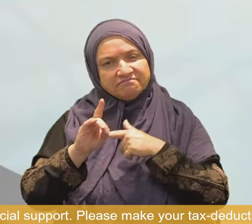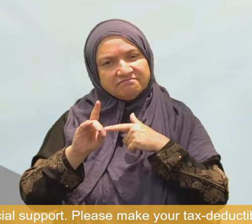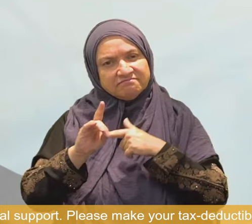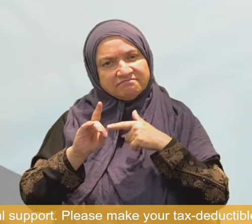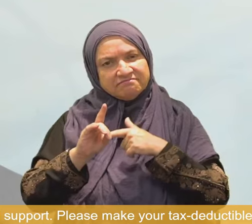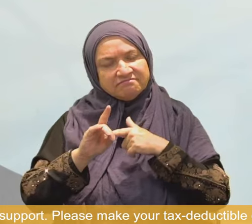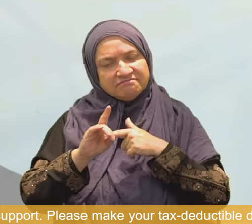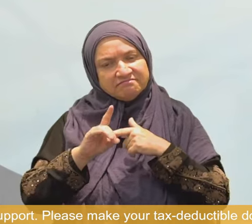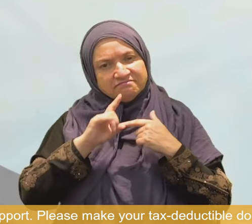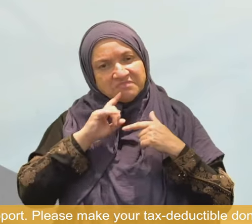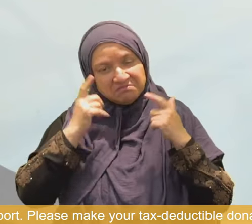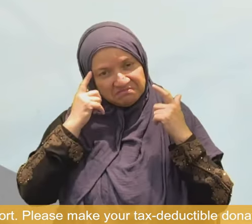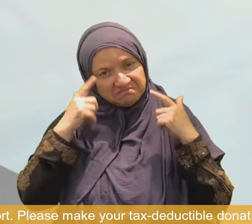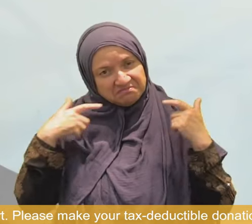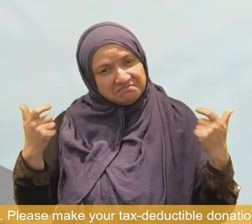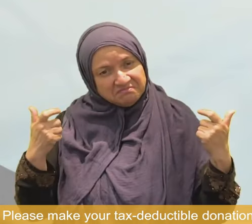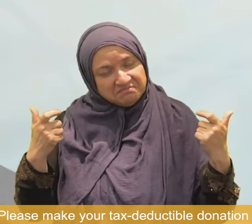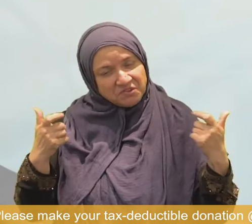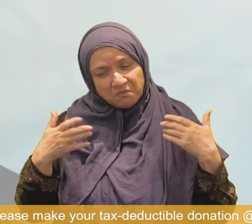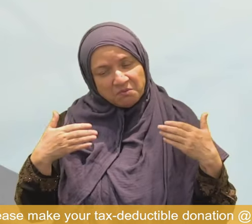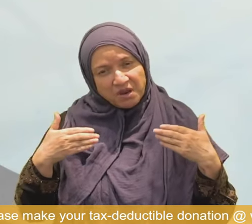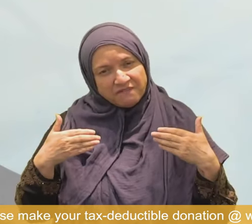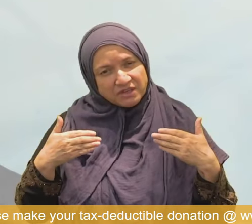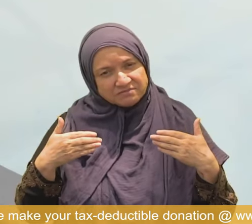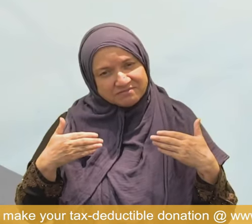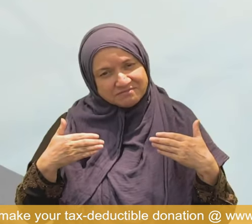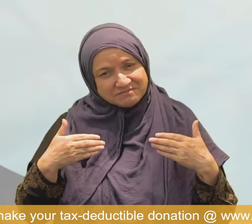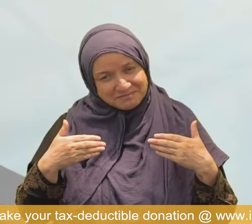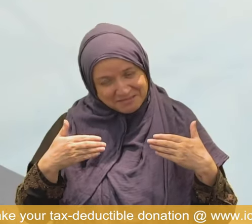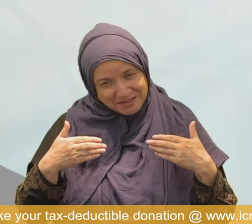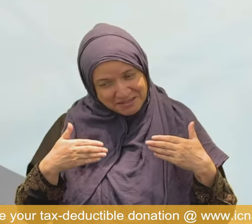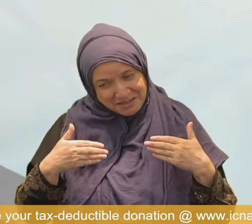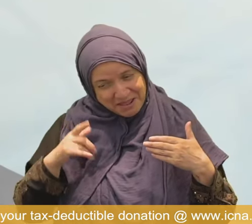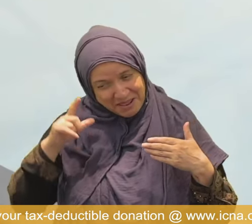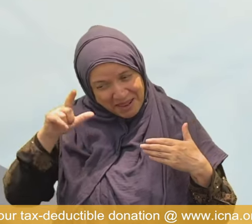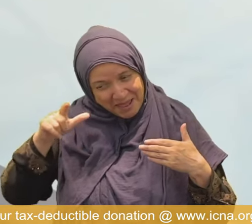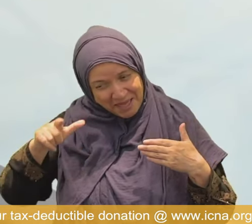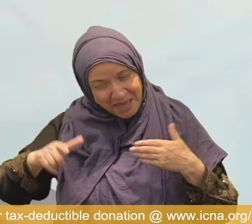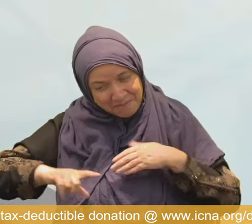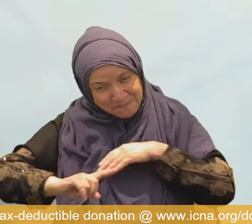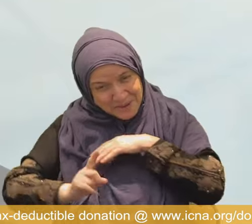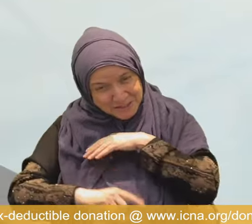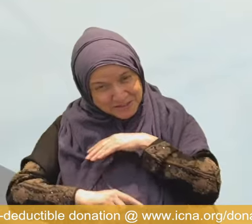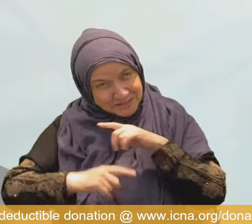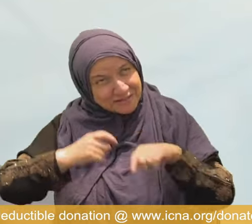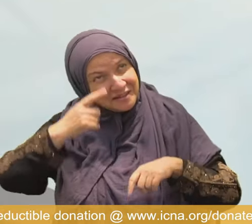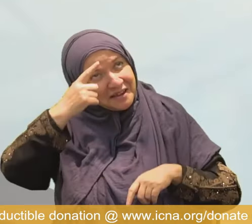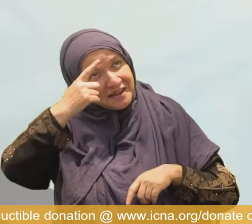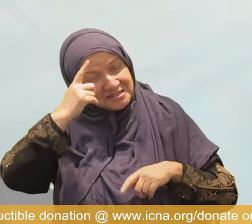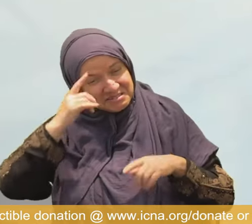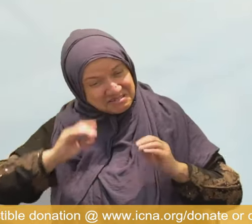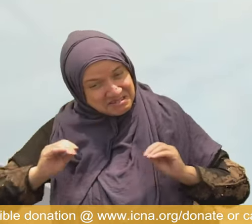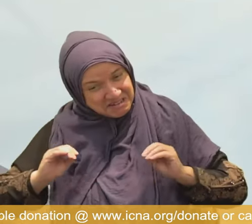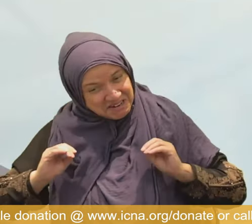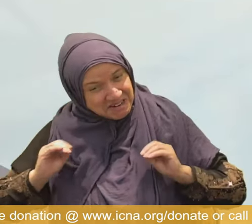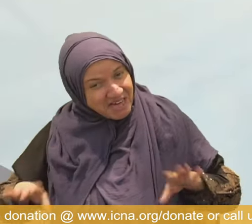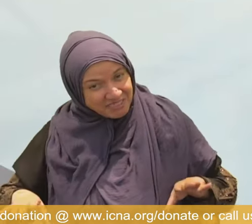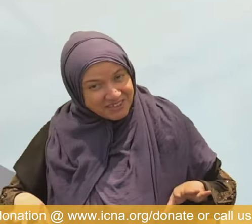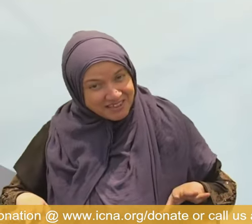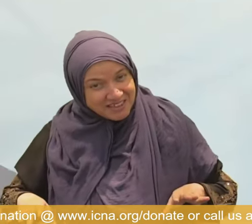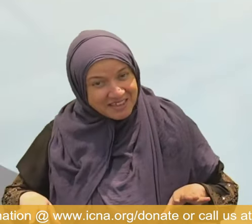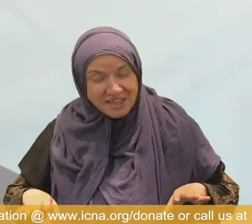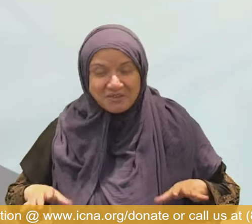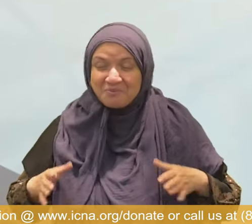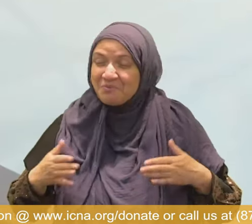your baby, I can occupy your land, you know what I'm talking about? With no consequences of akhira. As long as I can